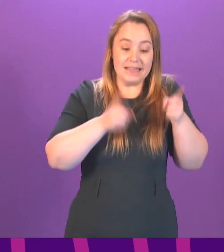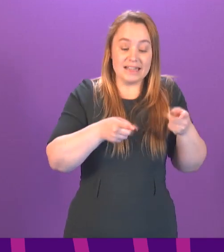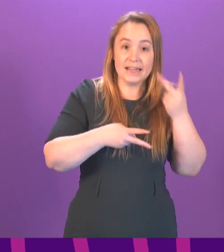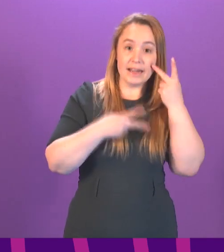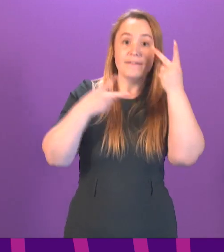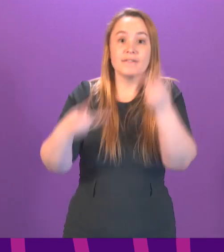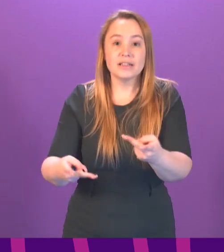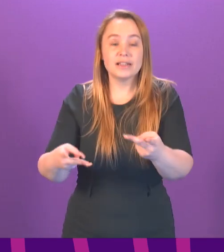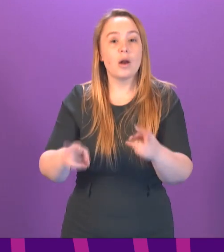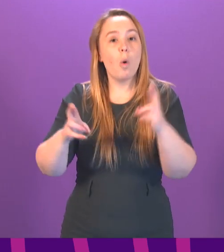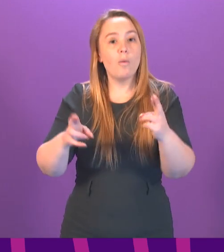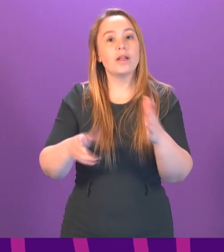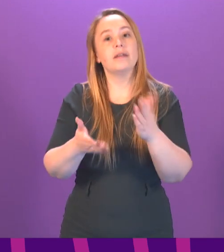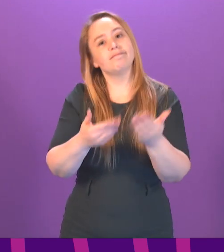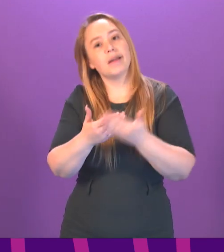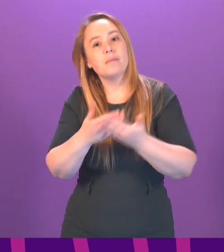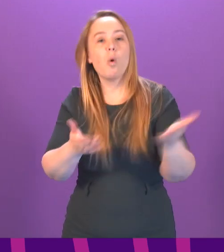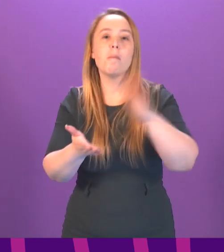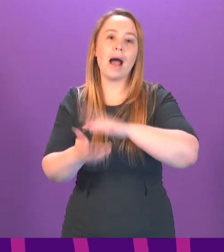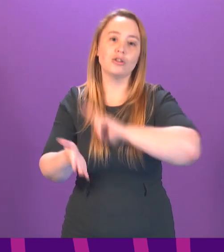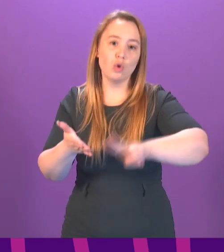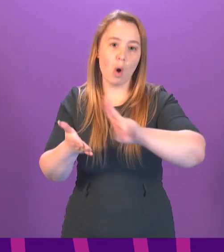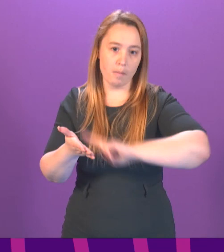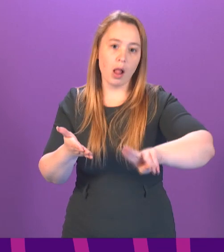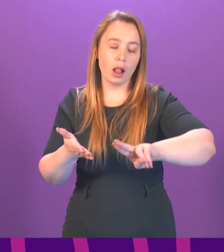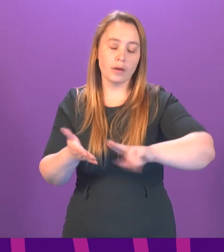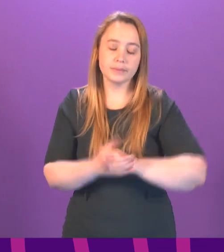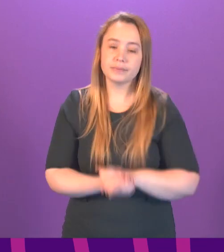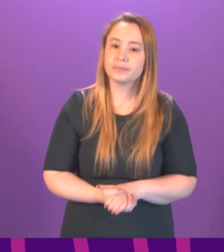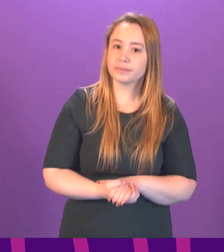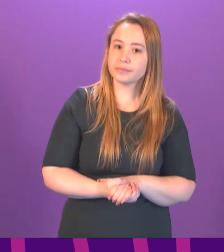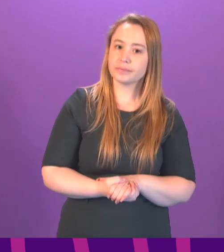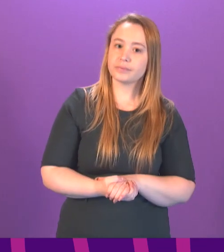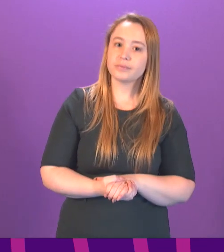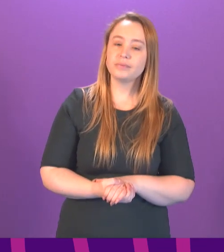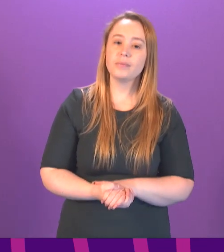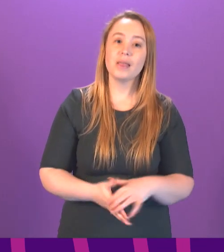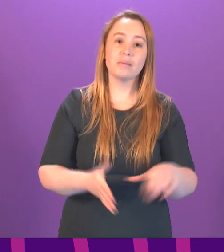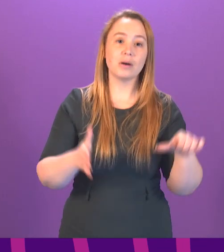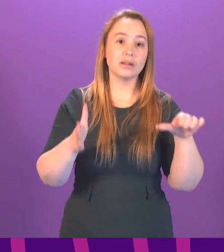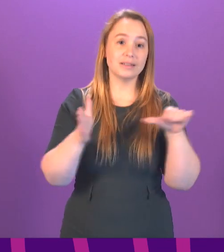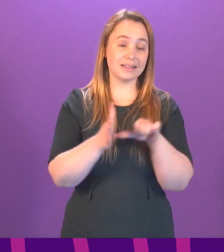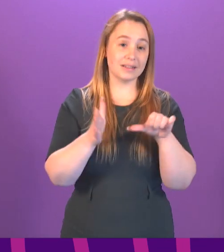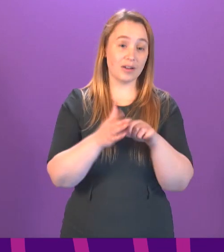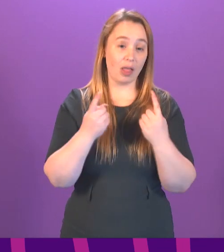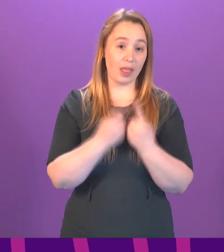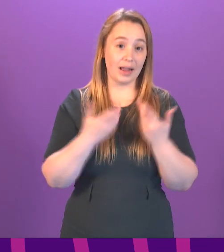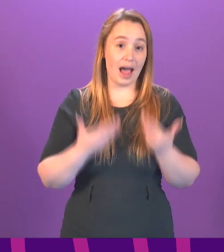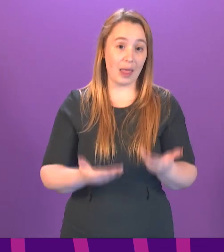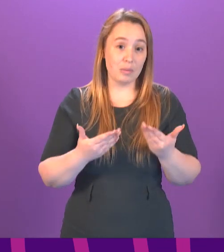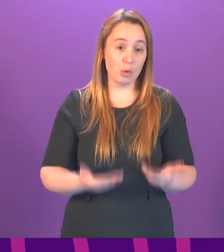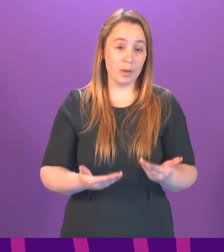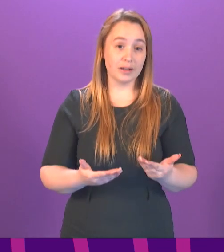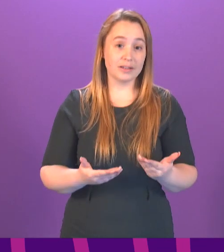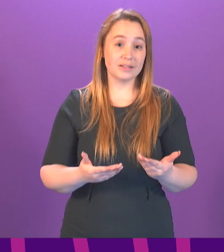have much greater normality in their interactions with care home residents. Of all the really, really difficult things that people are having to live with